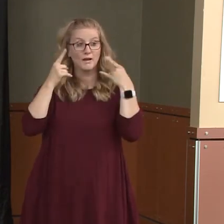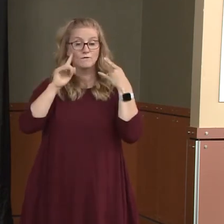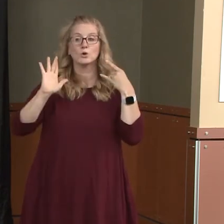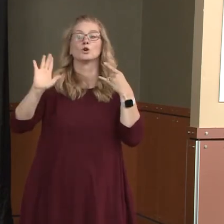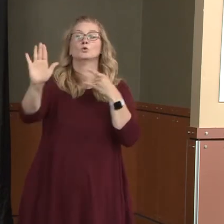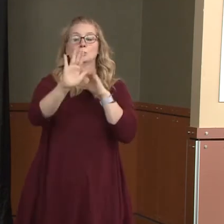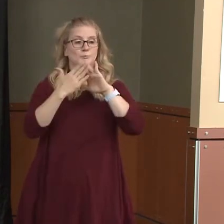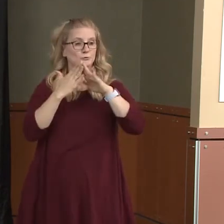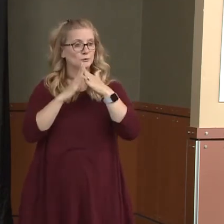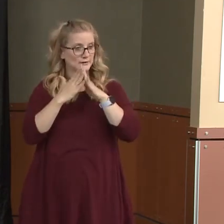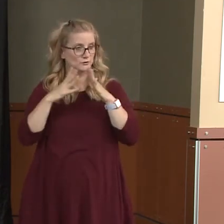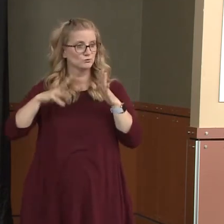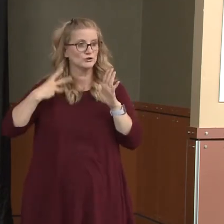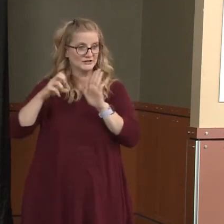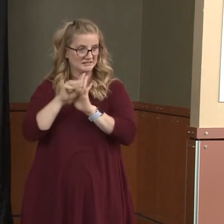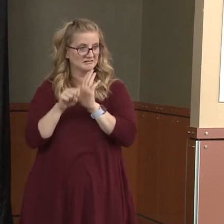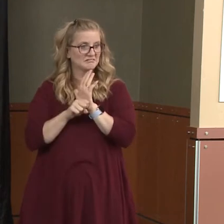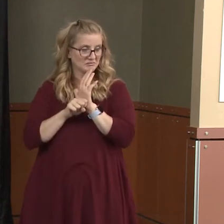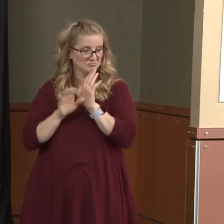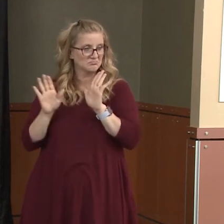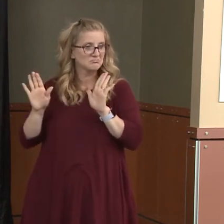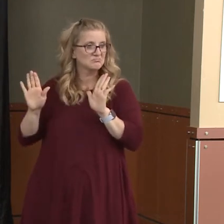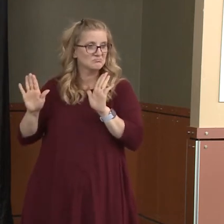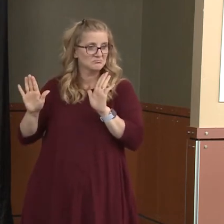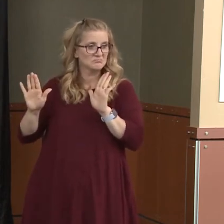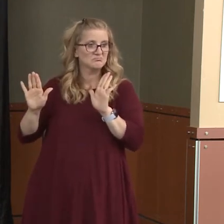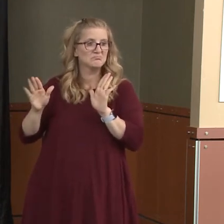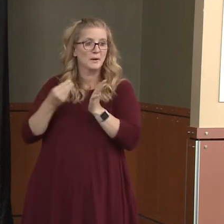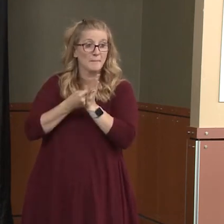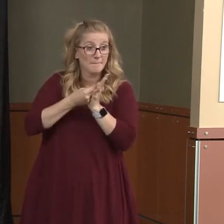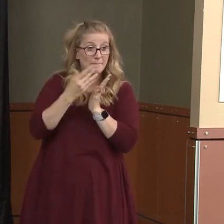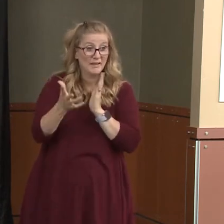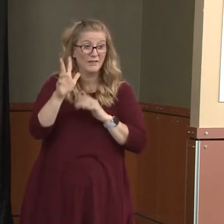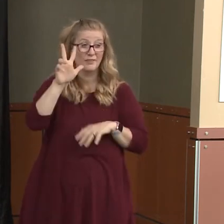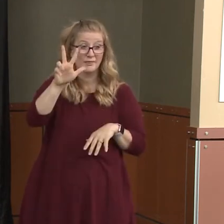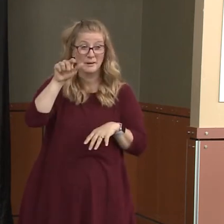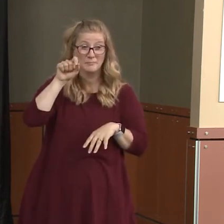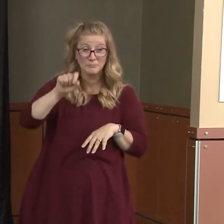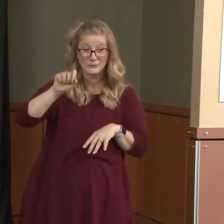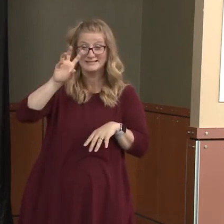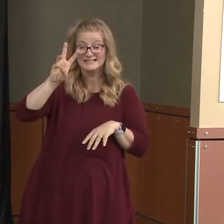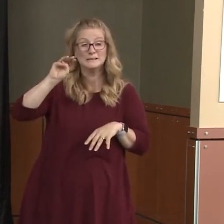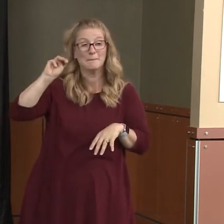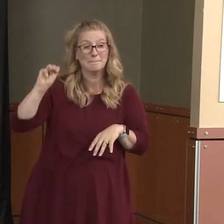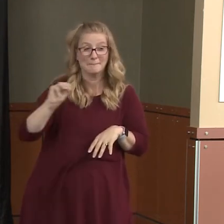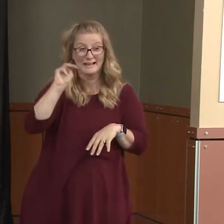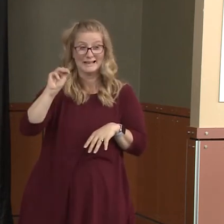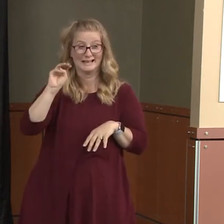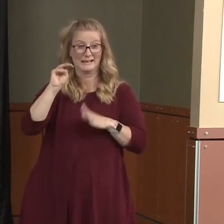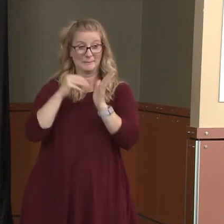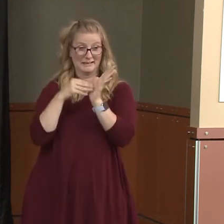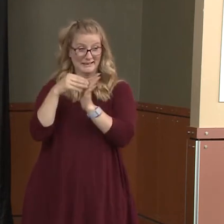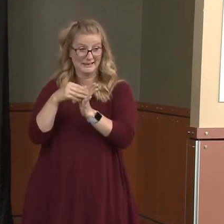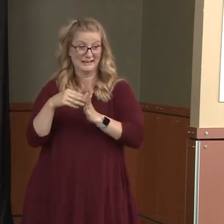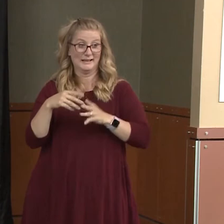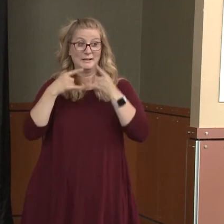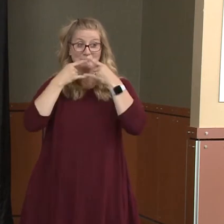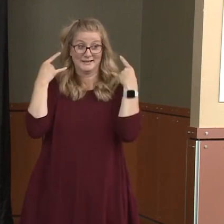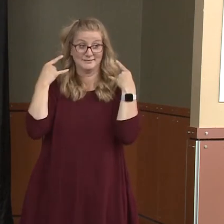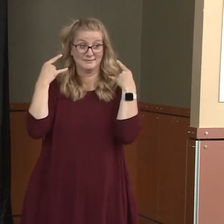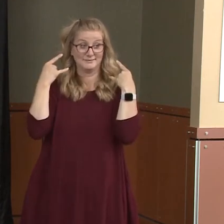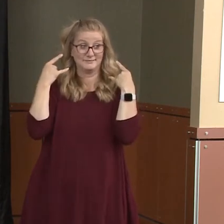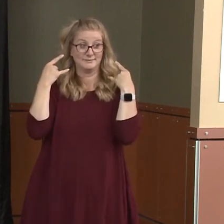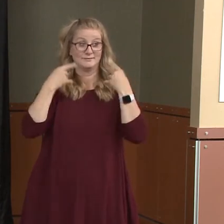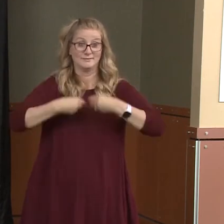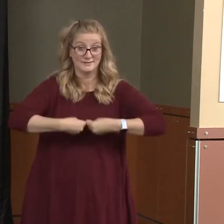million reusable cloth face coverings were purchased for the intent to distribute these masks to our low-income populations. In Benton and Franklin